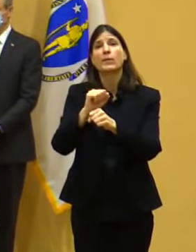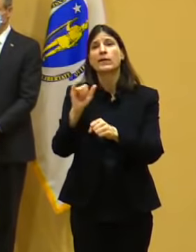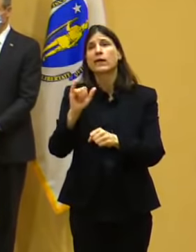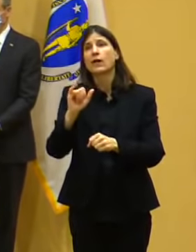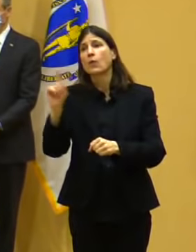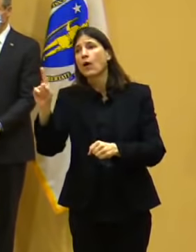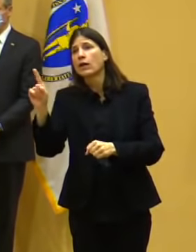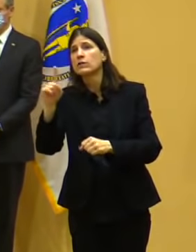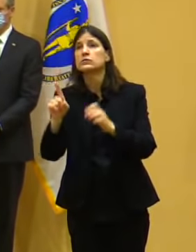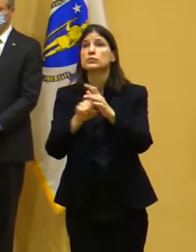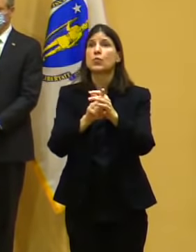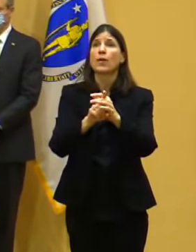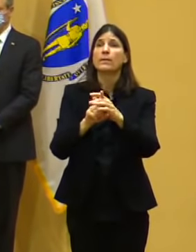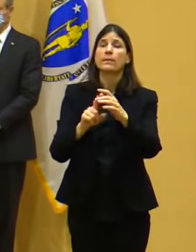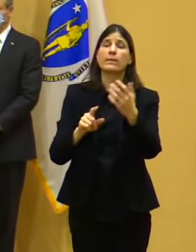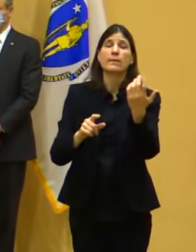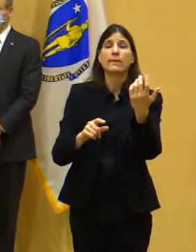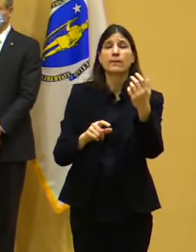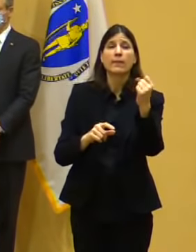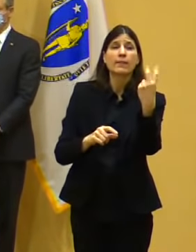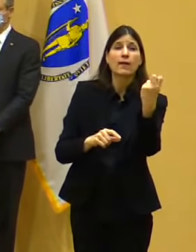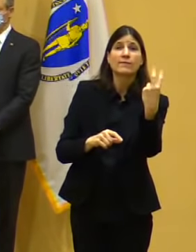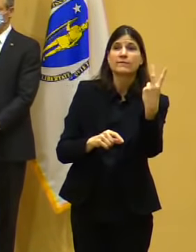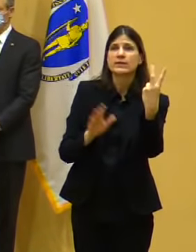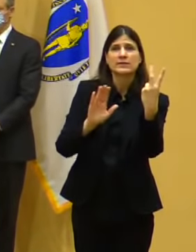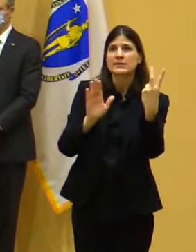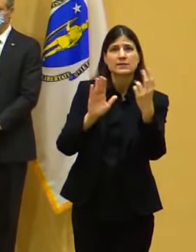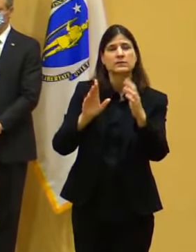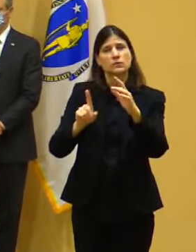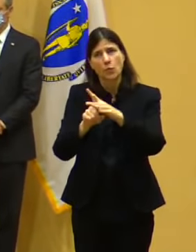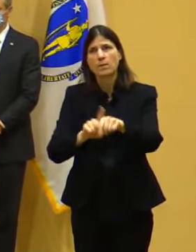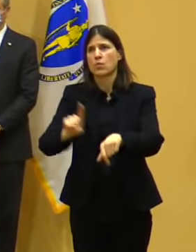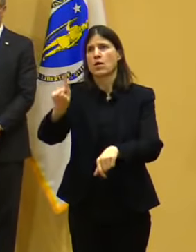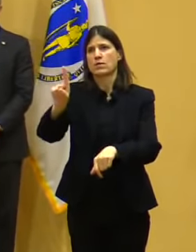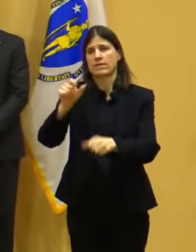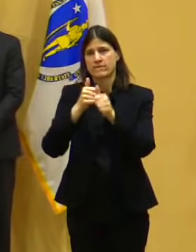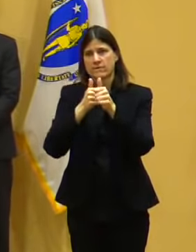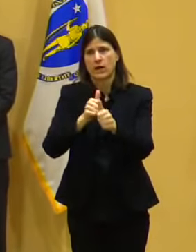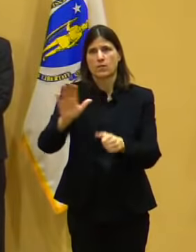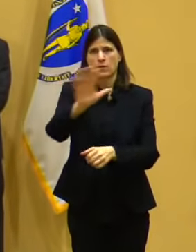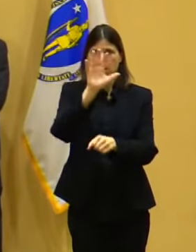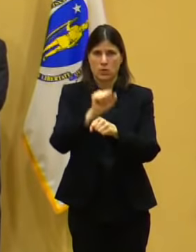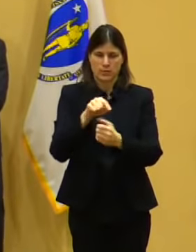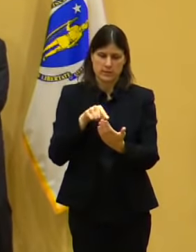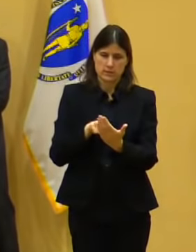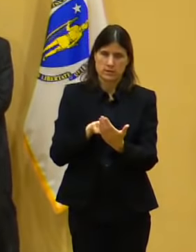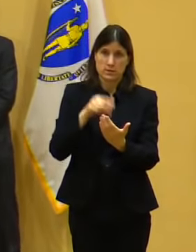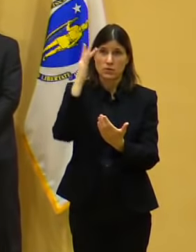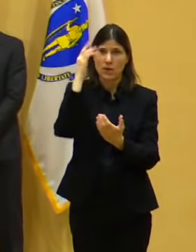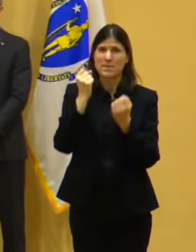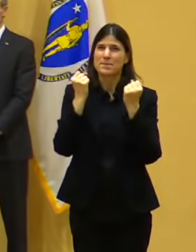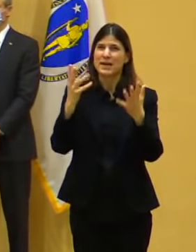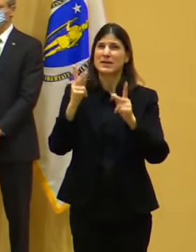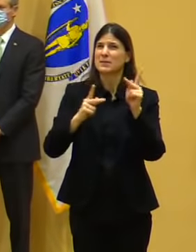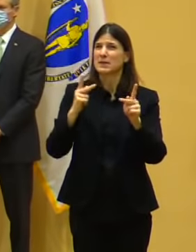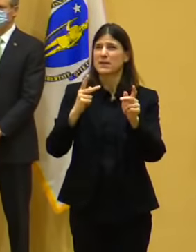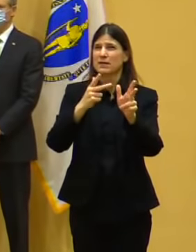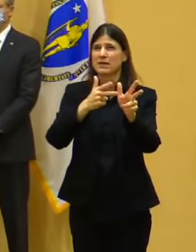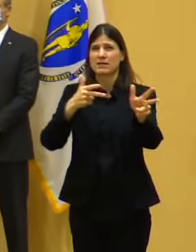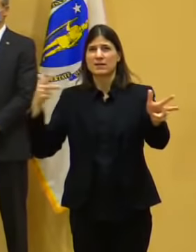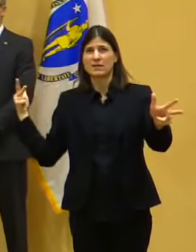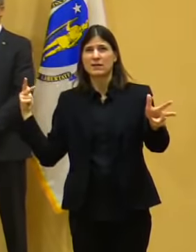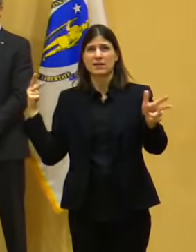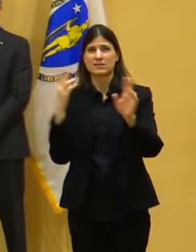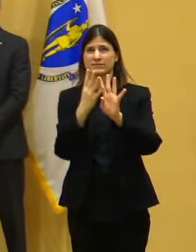intermediate. To streamline your visit to a mass vaccination site, we are asking folks to remain in your car until 15 minutes before